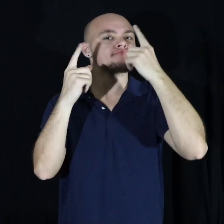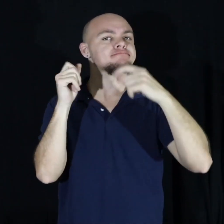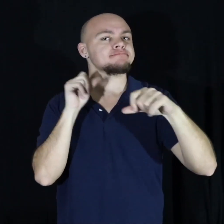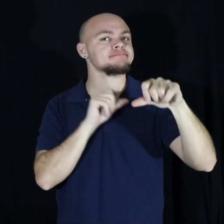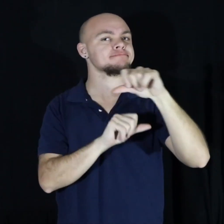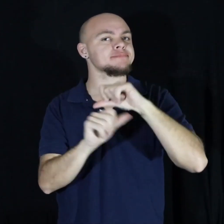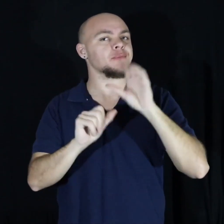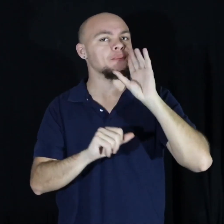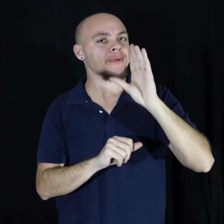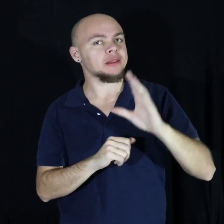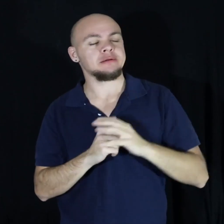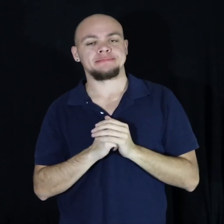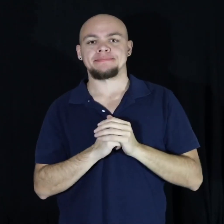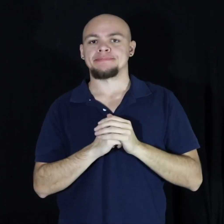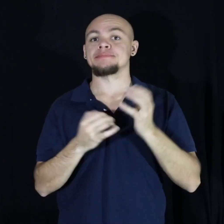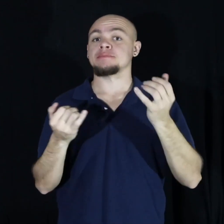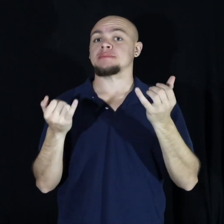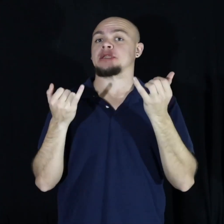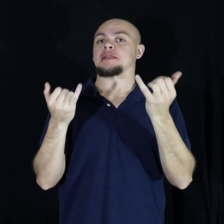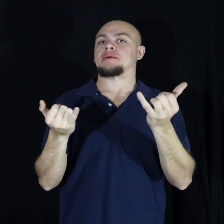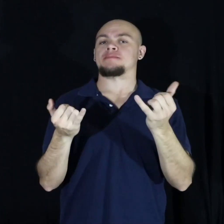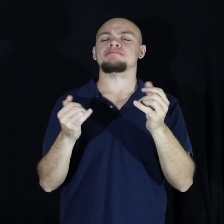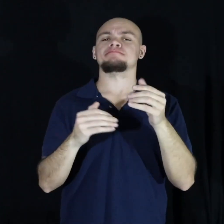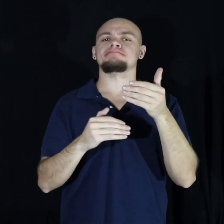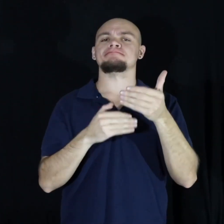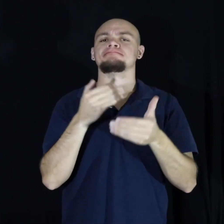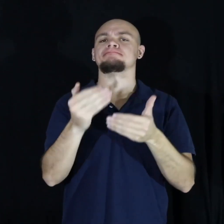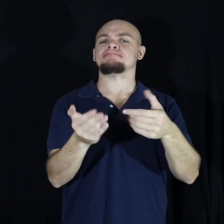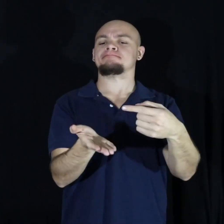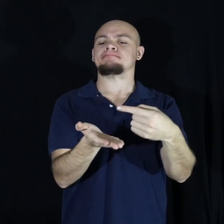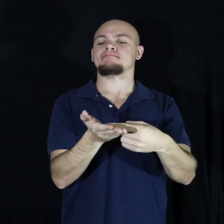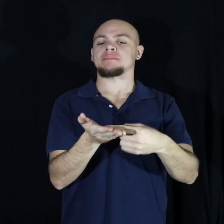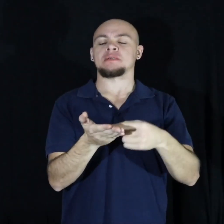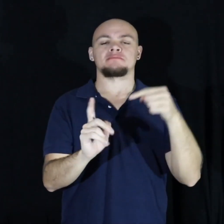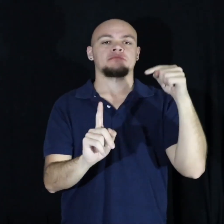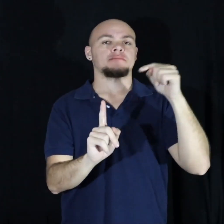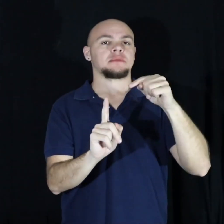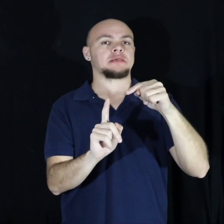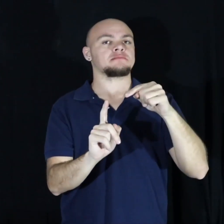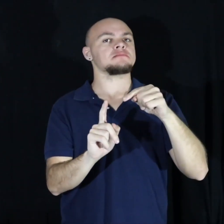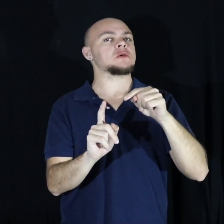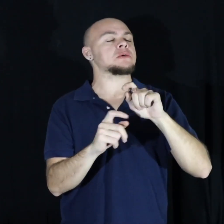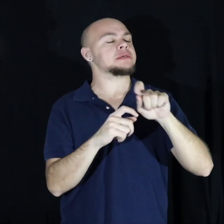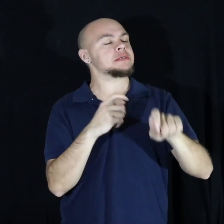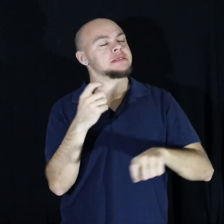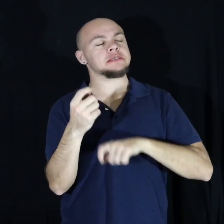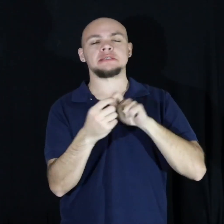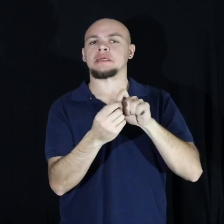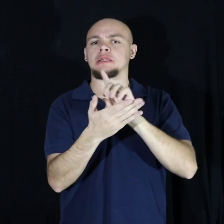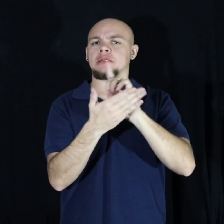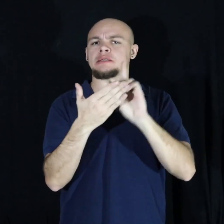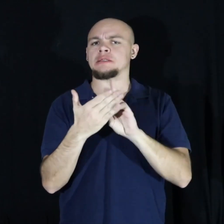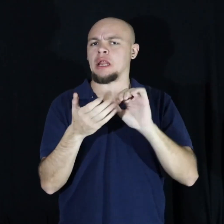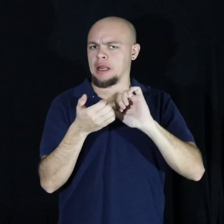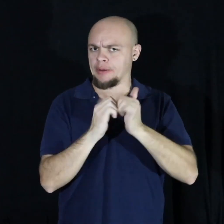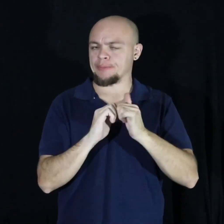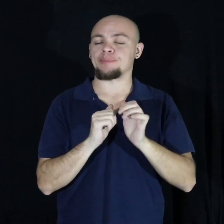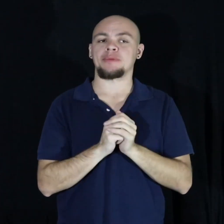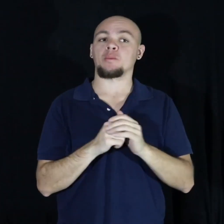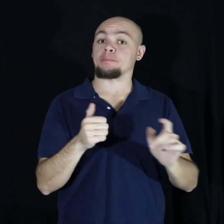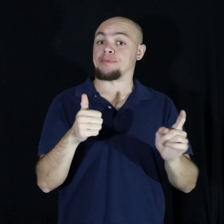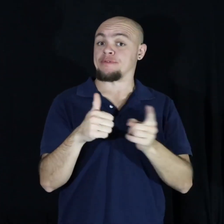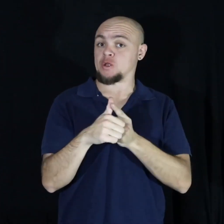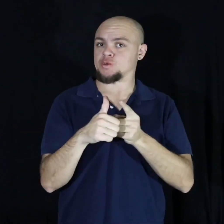but now let's move on and talk about how this place will be exactly designed first things first